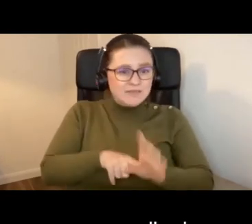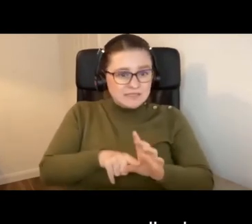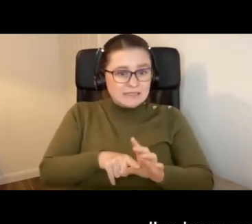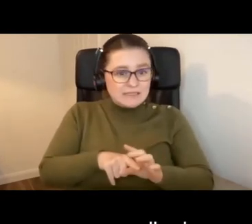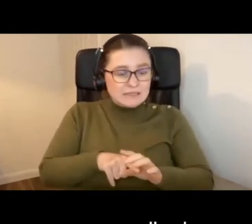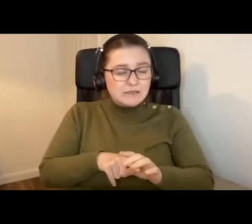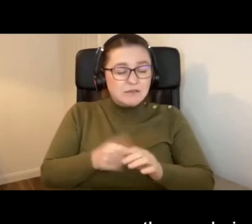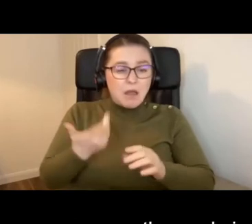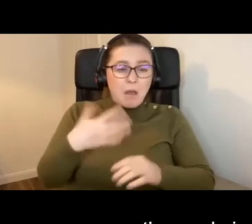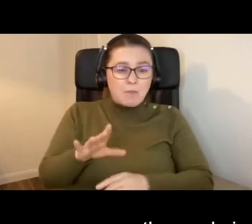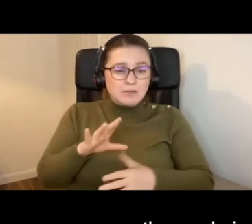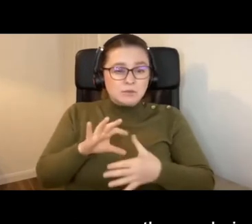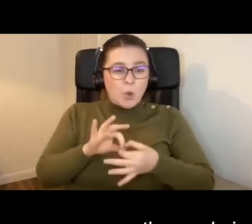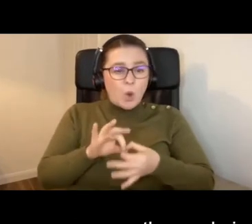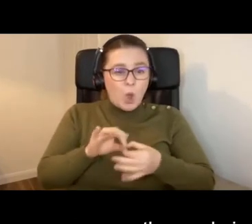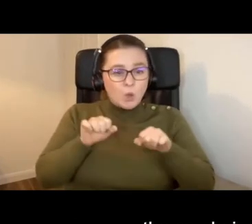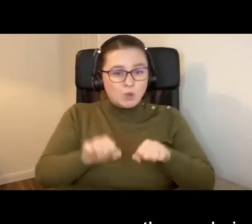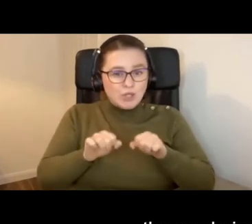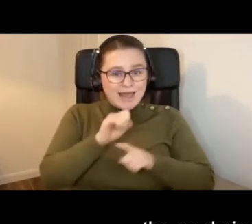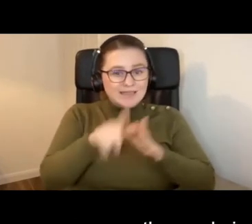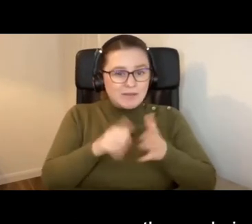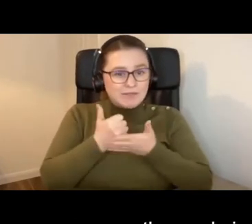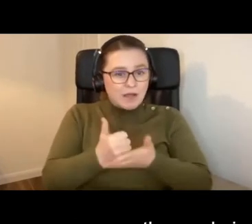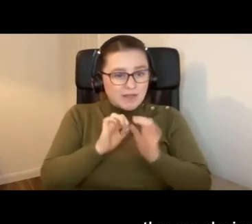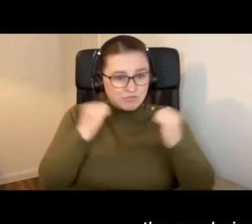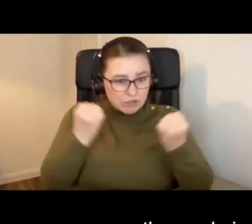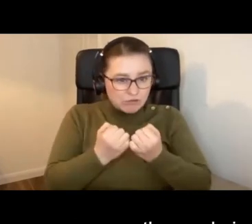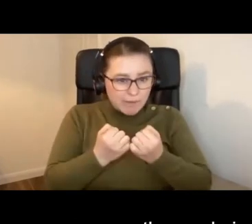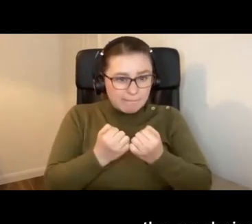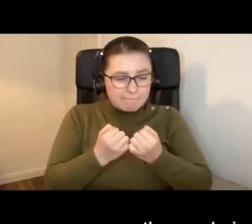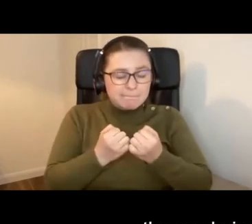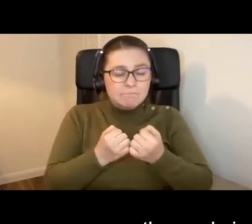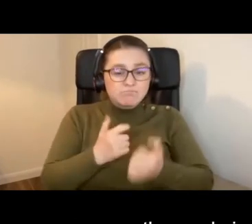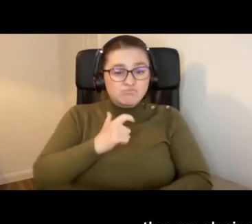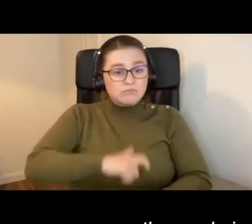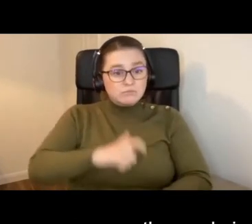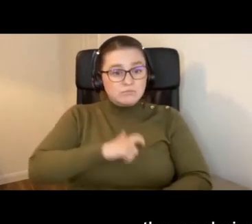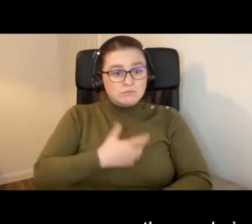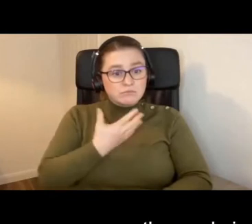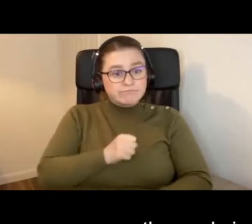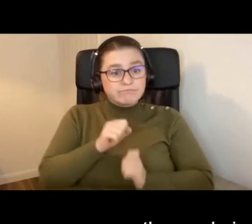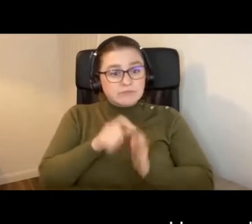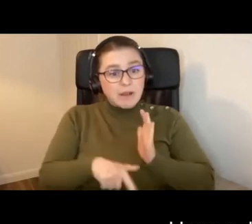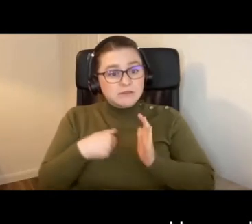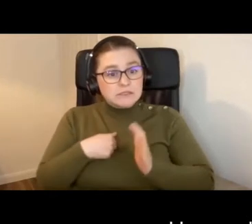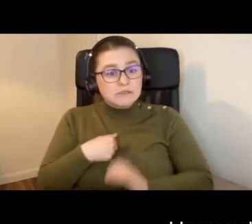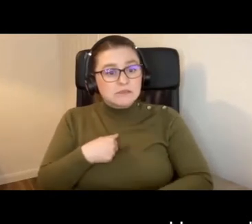was the co-chair of the disability advisory group. Personally I have a disability